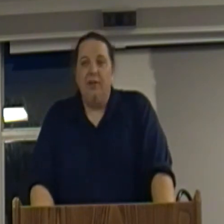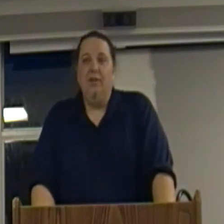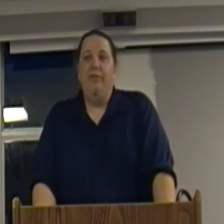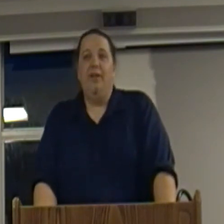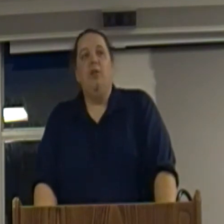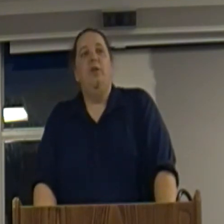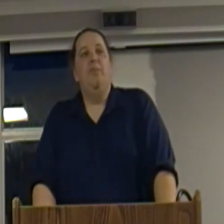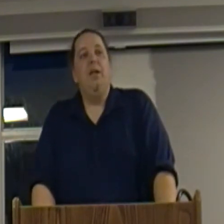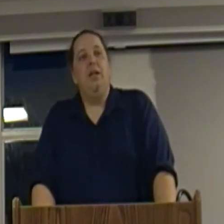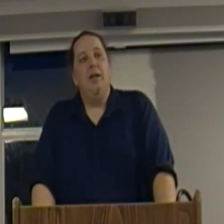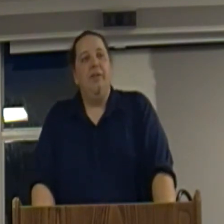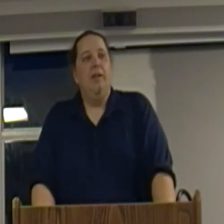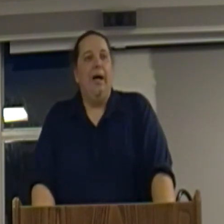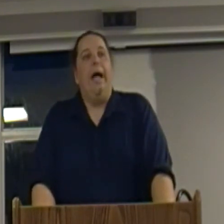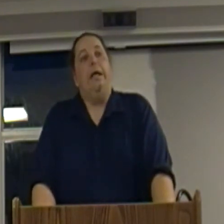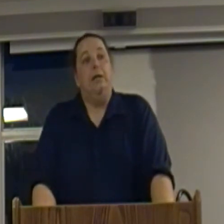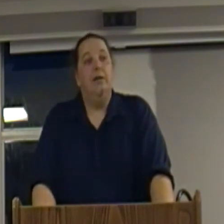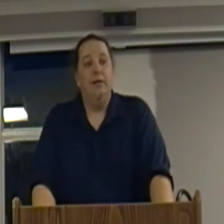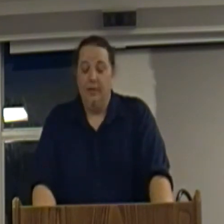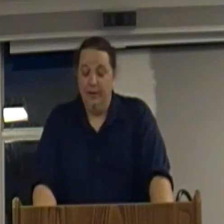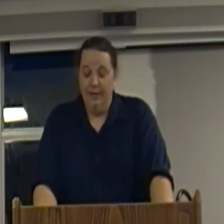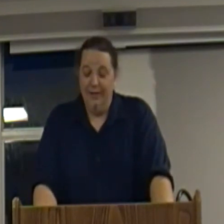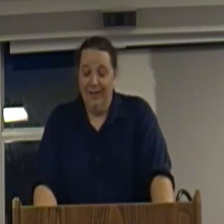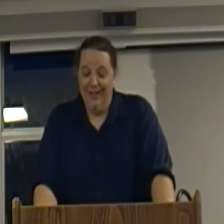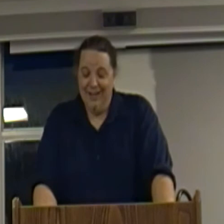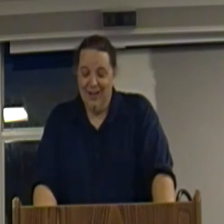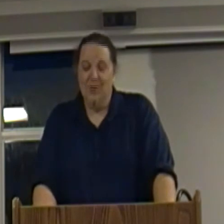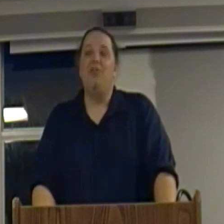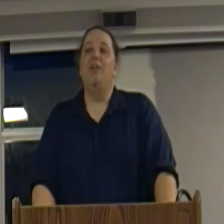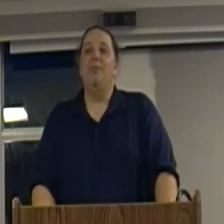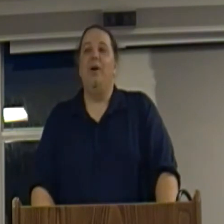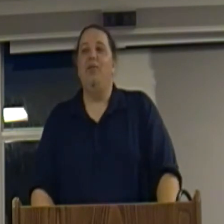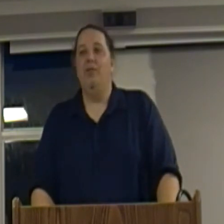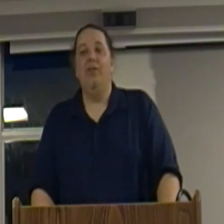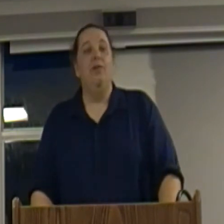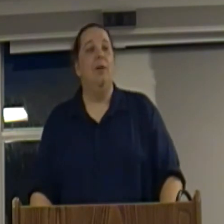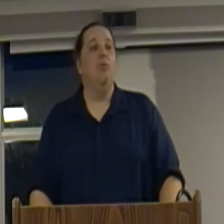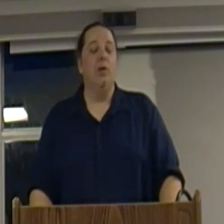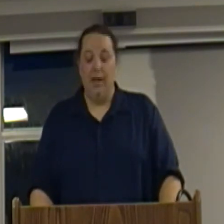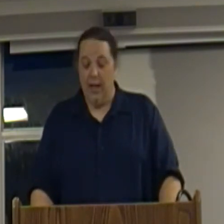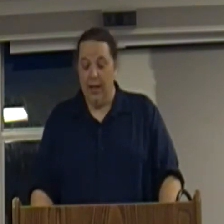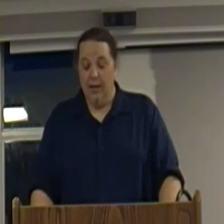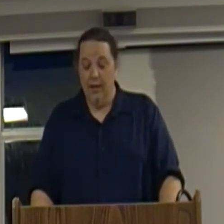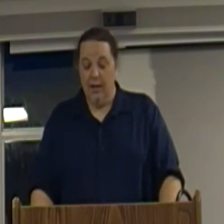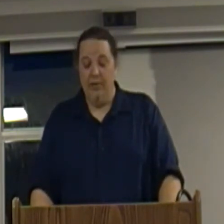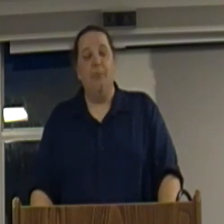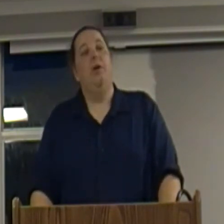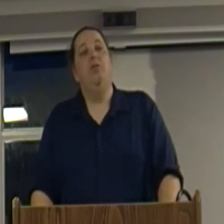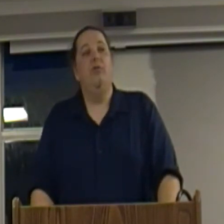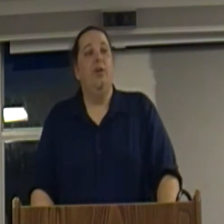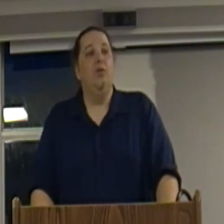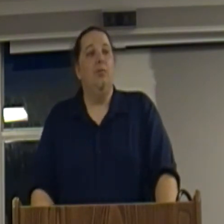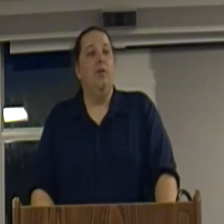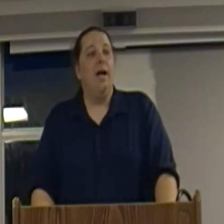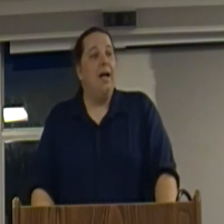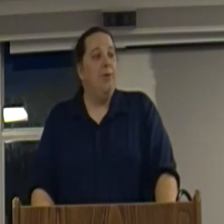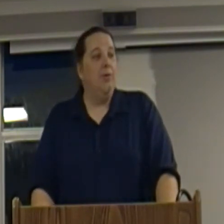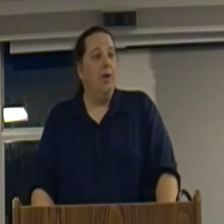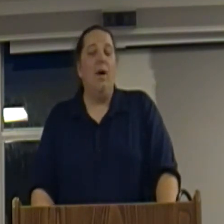was suddenly flooded with money and nothing to buy. Which set the prices of things up really high. since the prices of things were up really high, people were like,